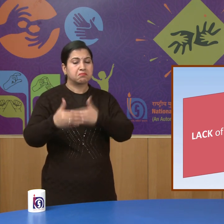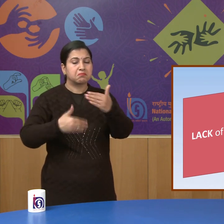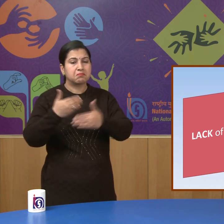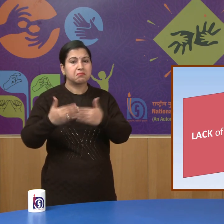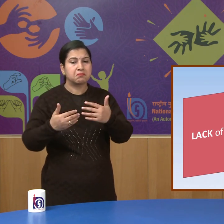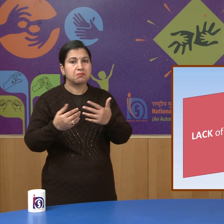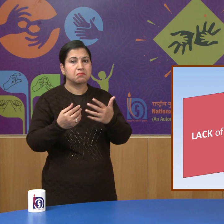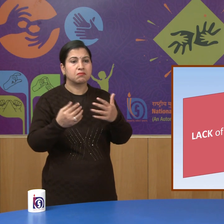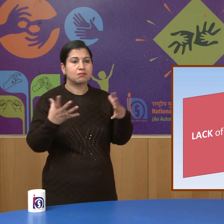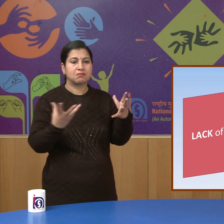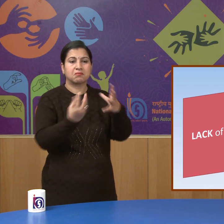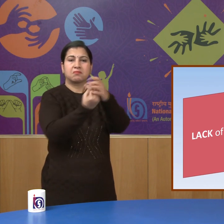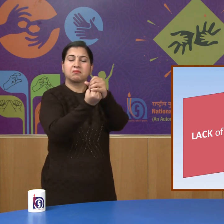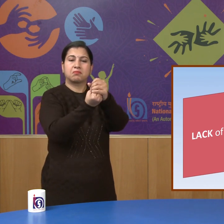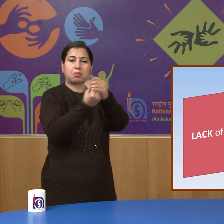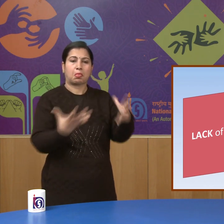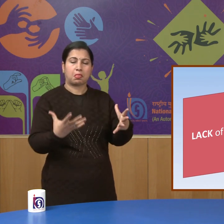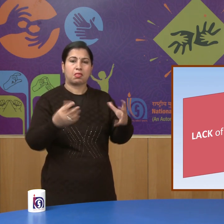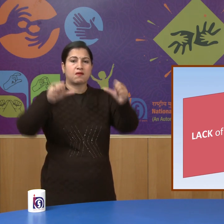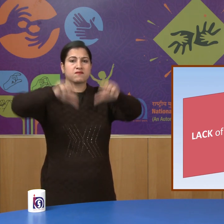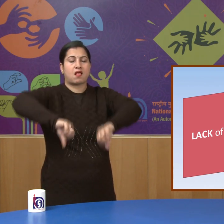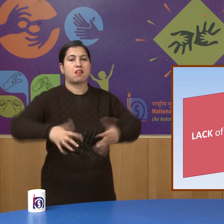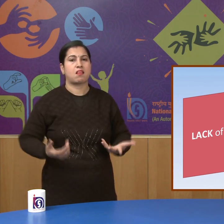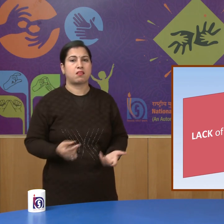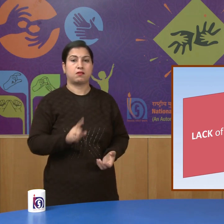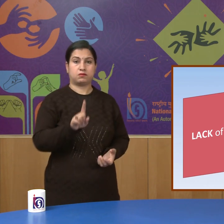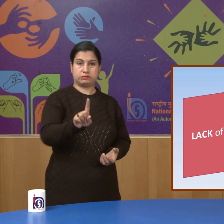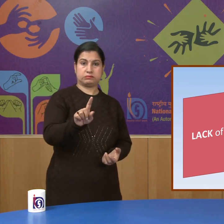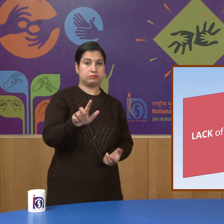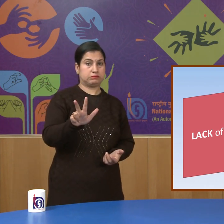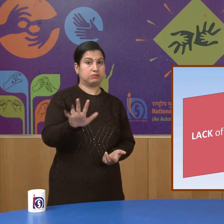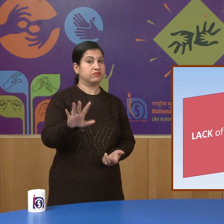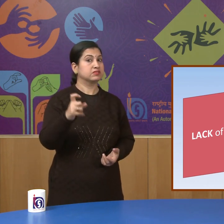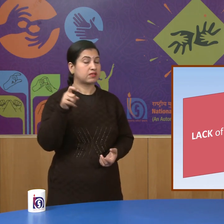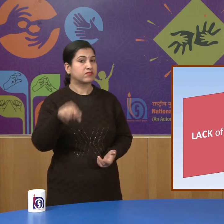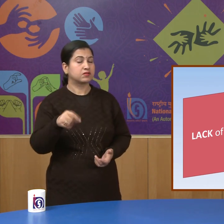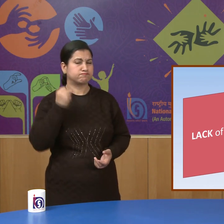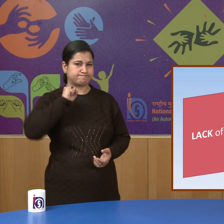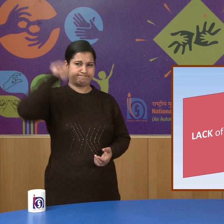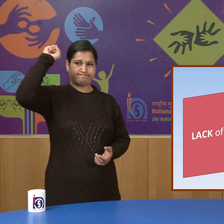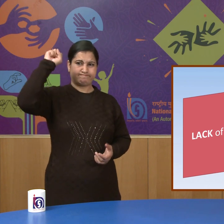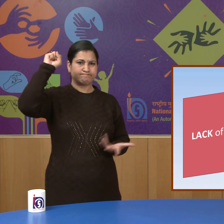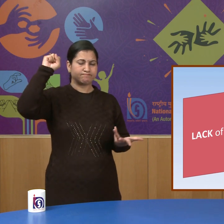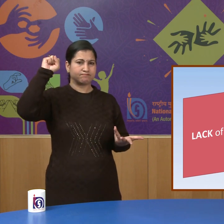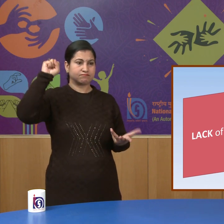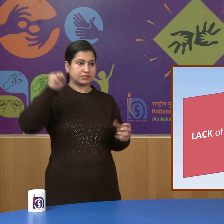of the failure of of 1857 was lack of unity